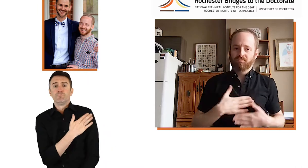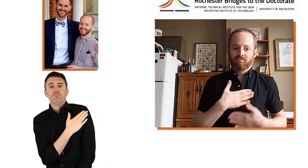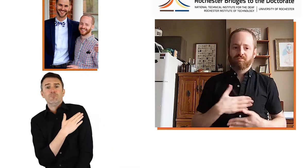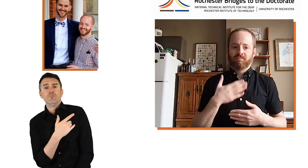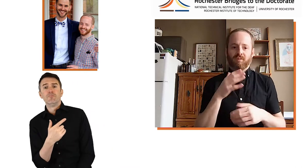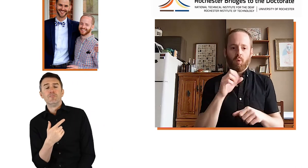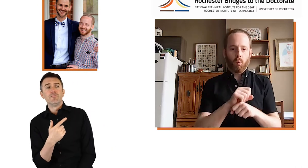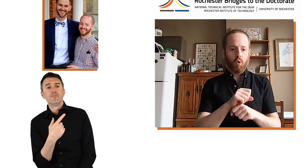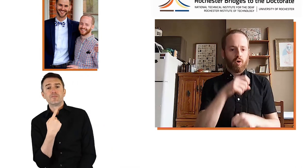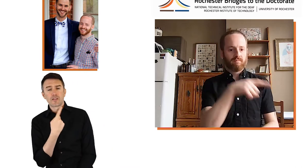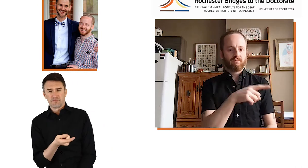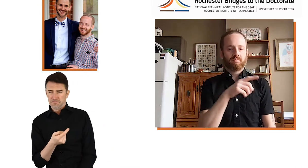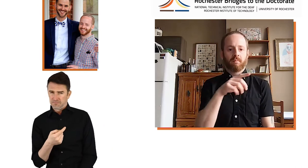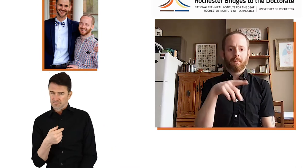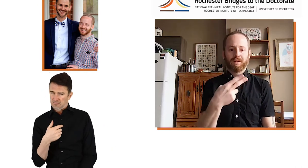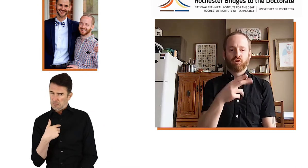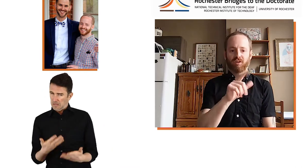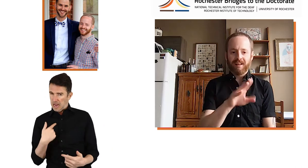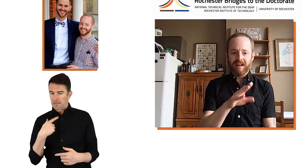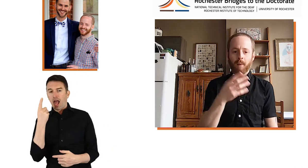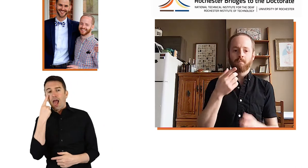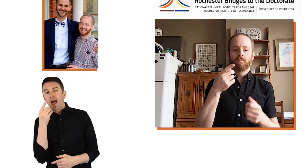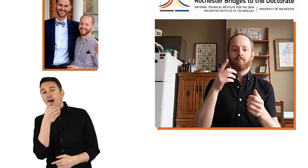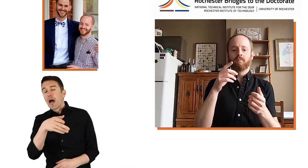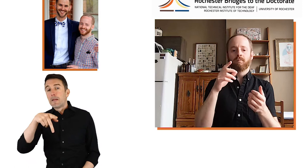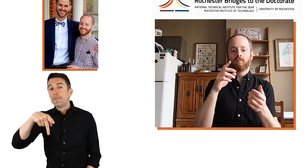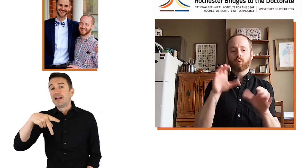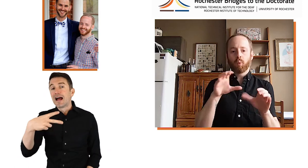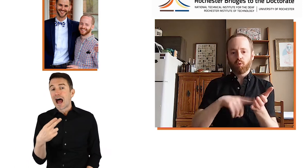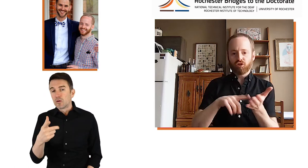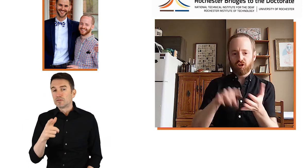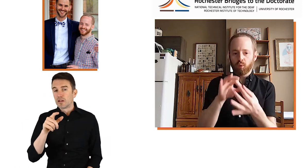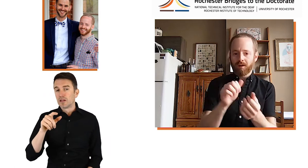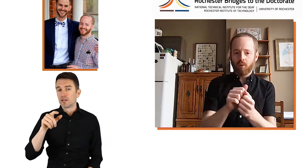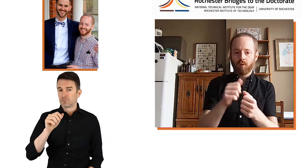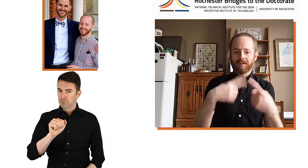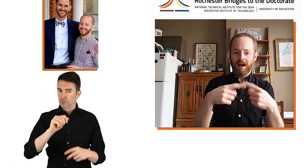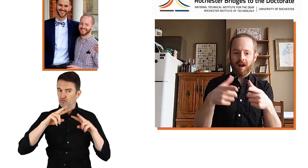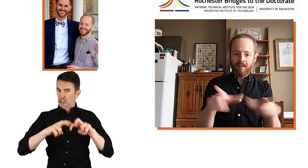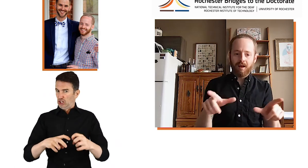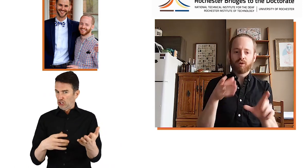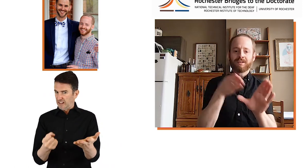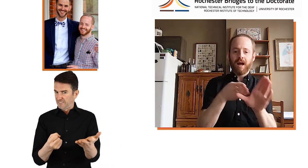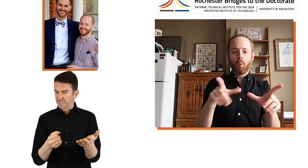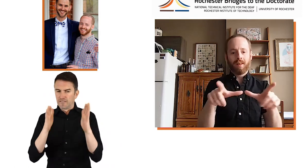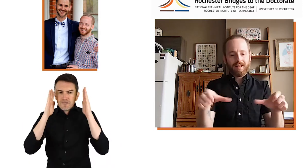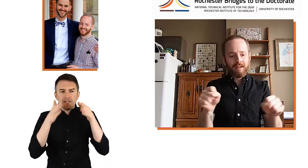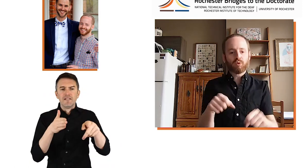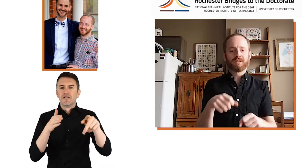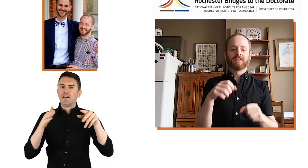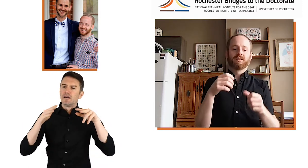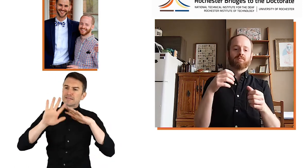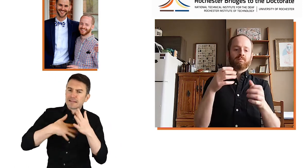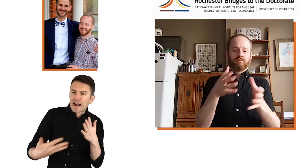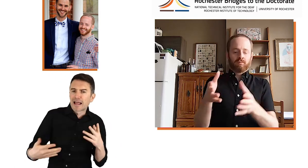So, Jason told me that he thought I would enjoy working in Dr. Hauser's lab and doing some work and research